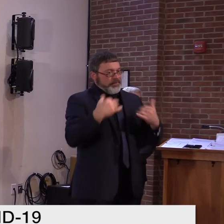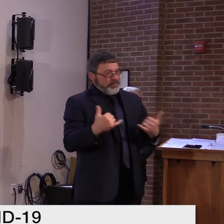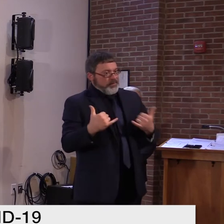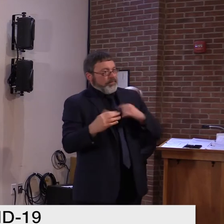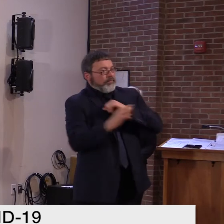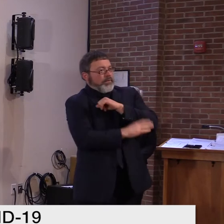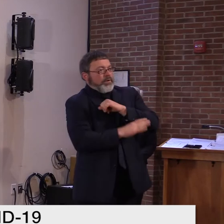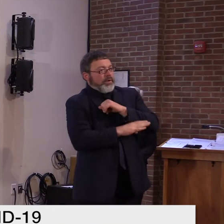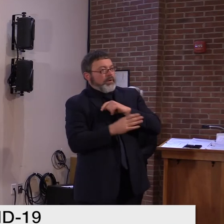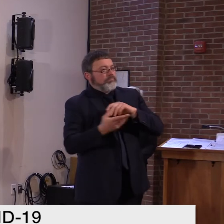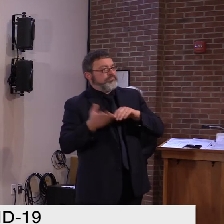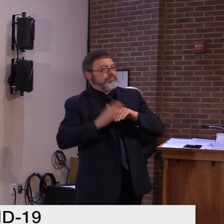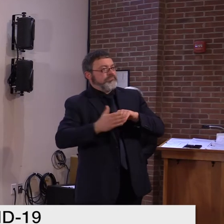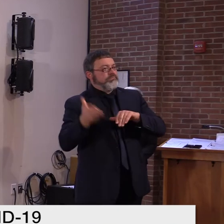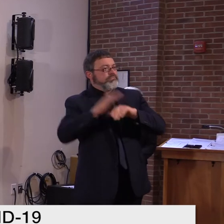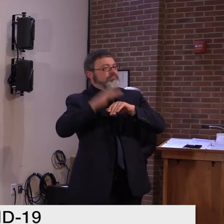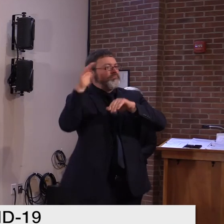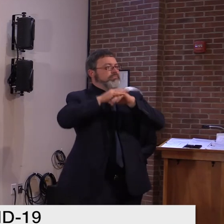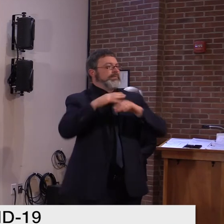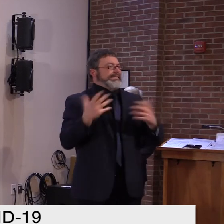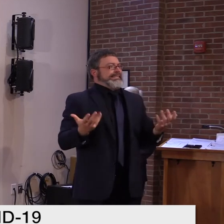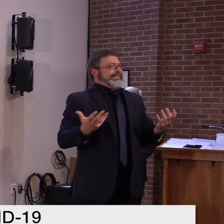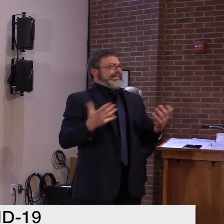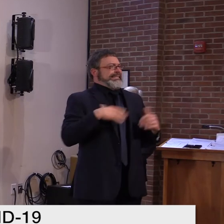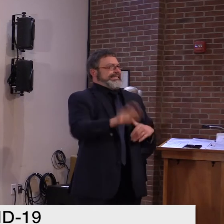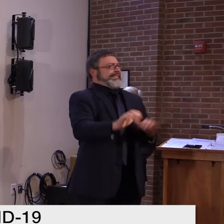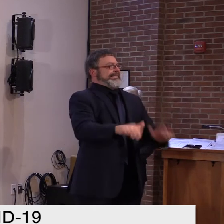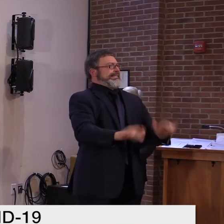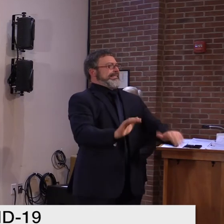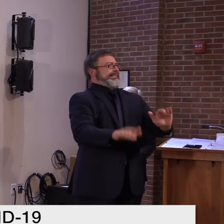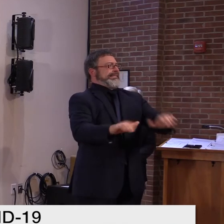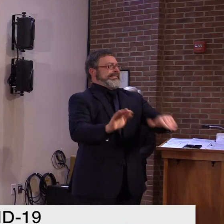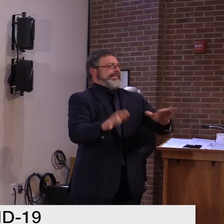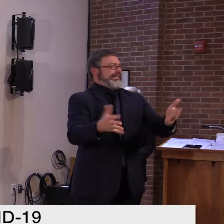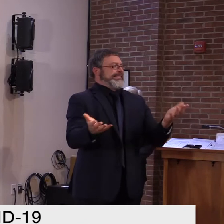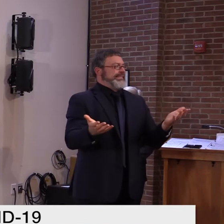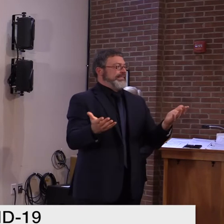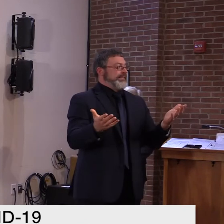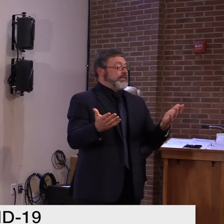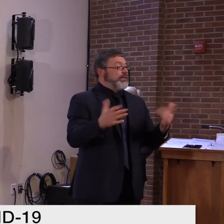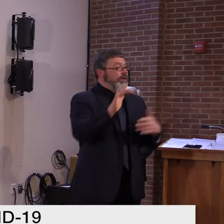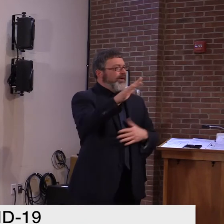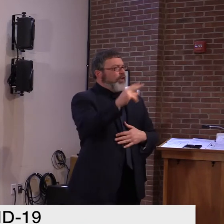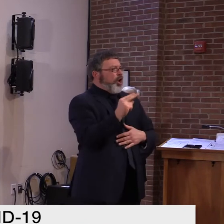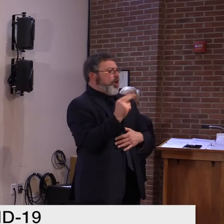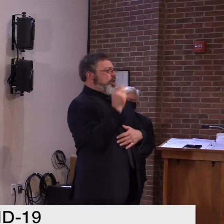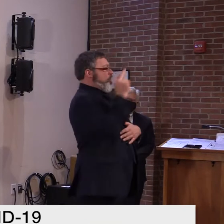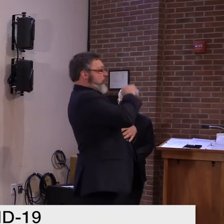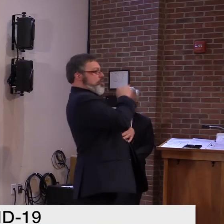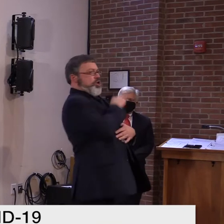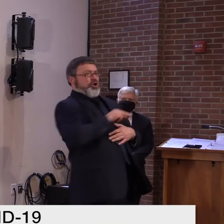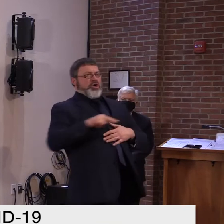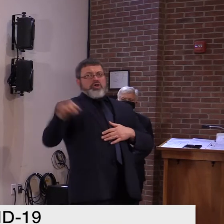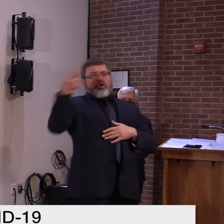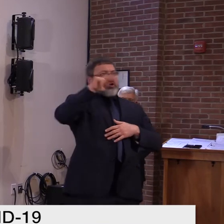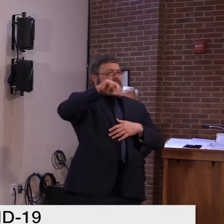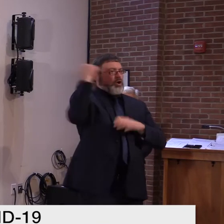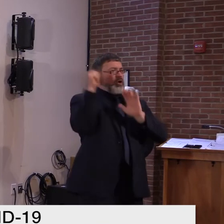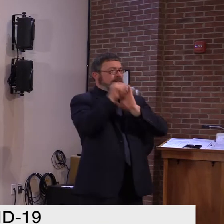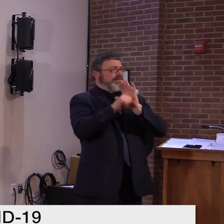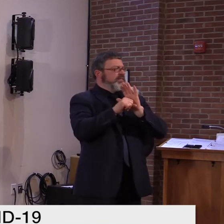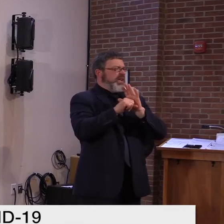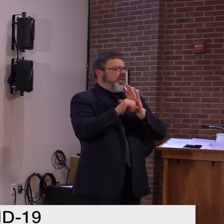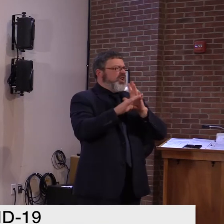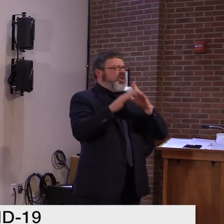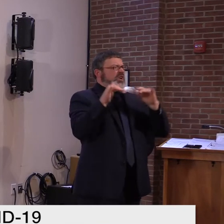coming to our doorstep. And we have to do all we can, again, to take this on and protect ourselves and